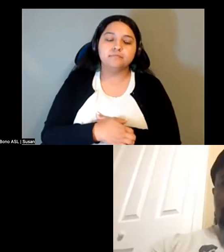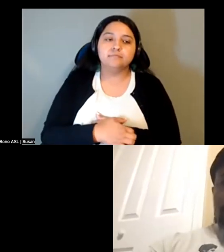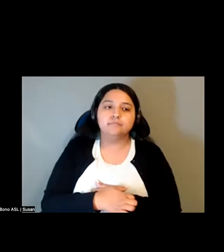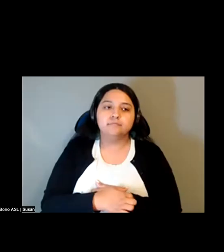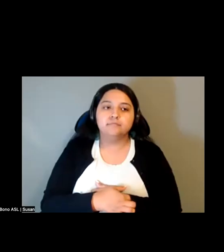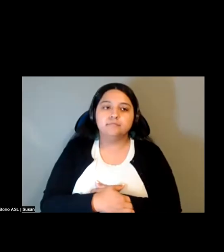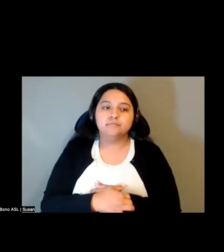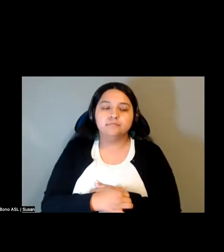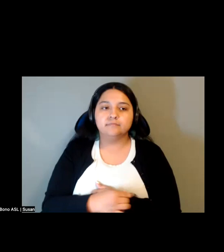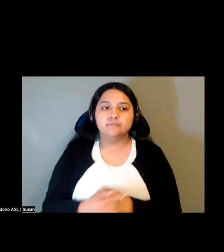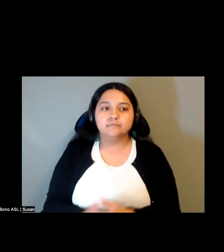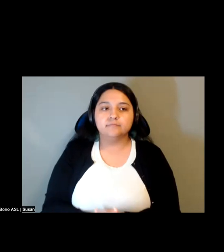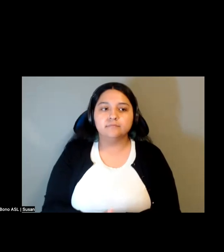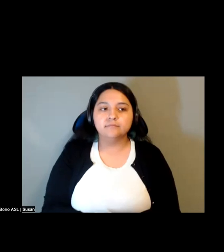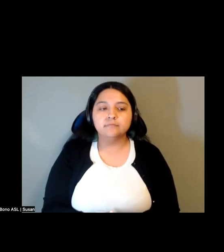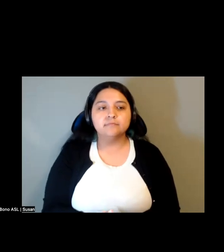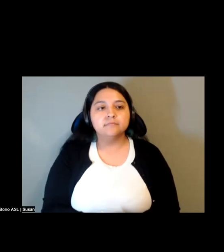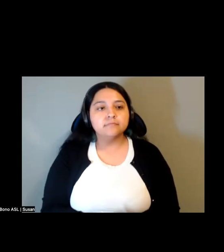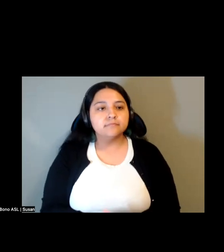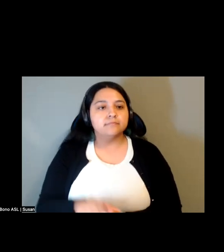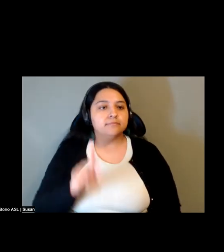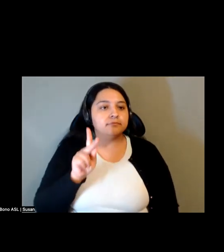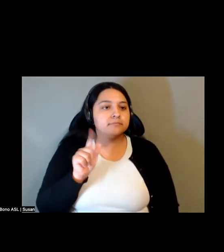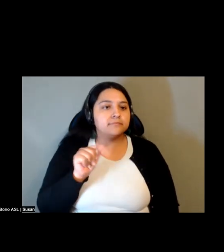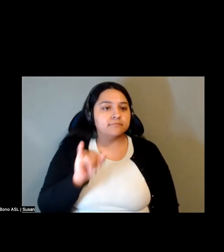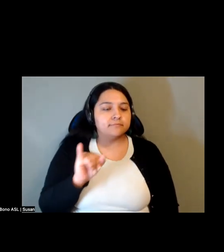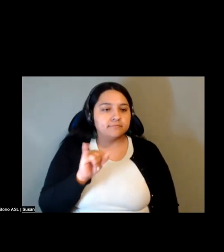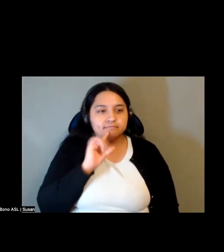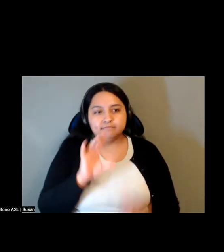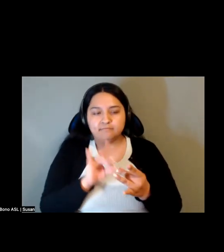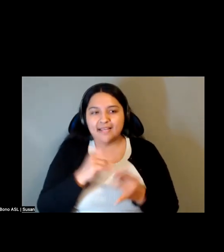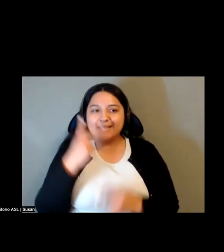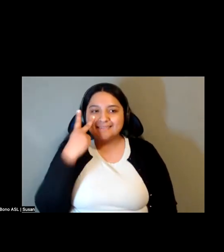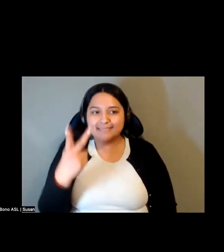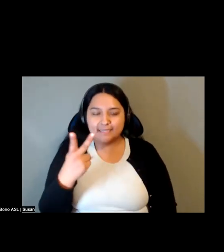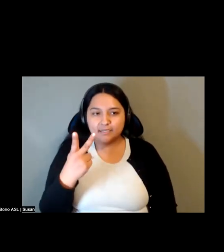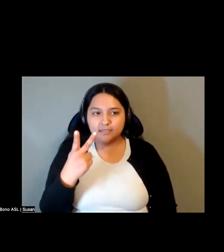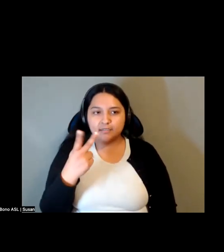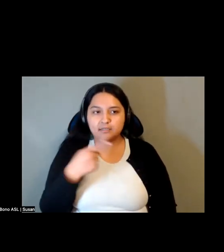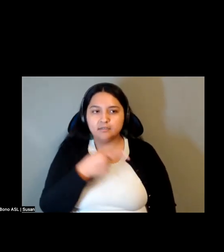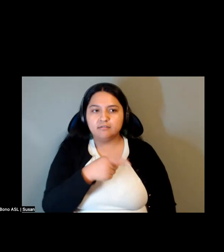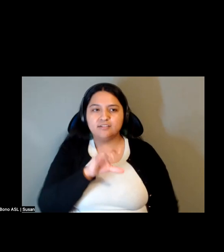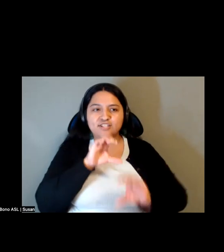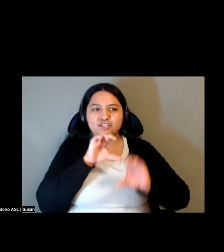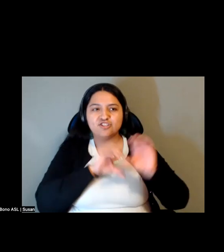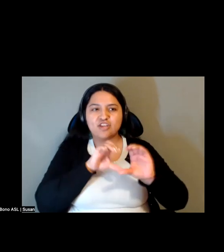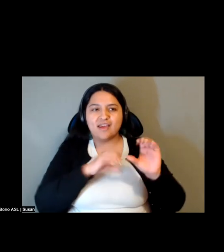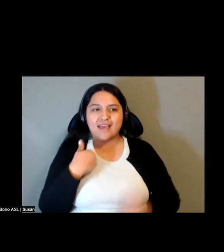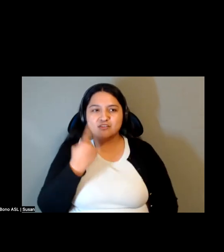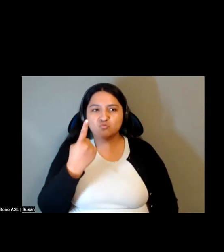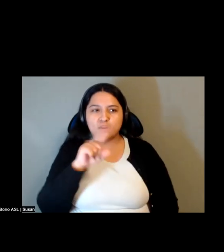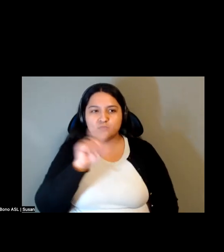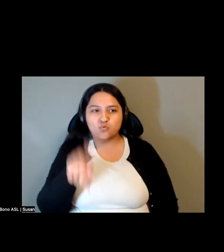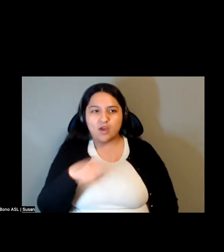I see that there's a question in the chat that I'll try to respond to that